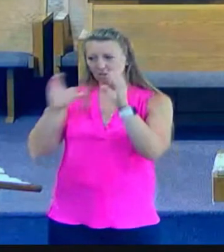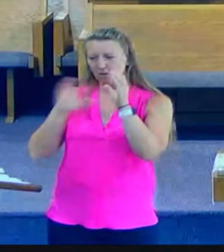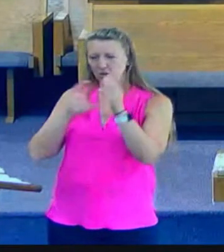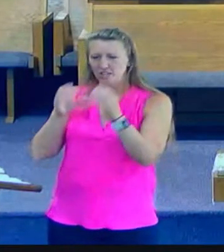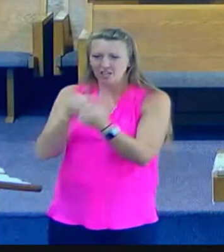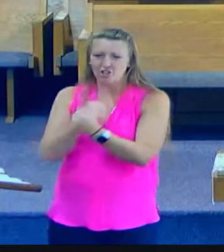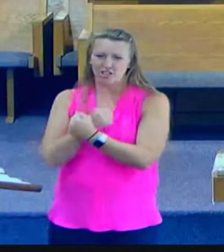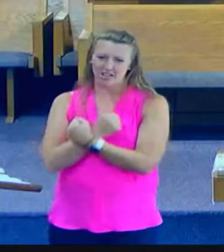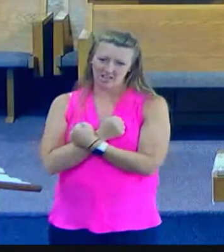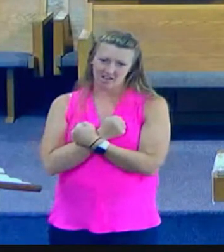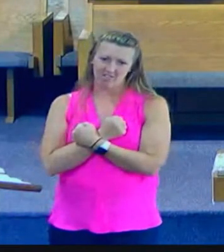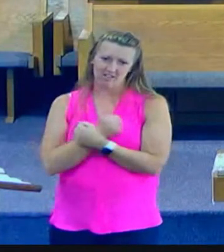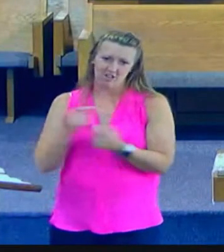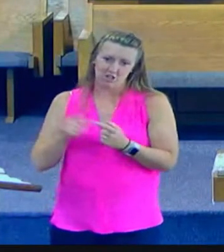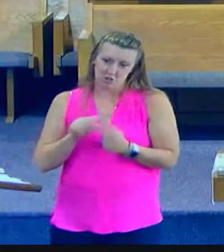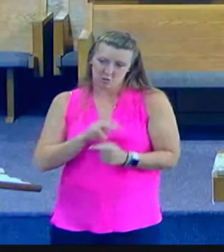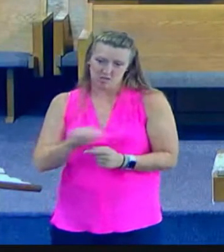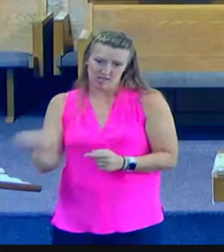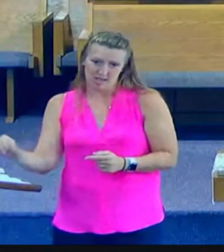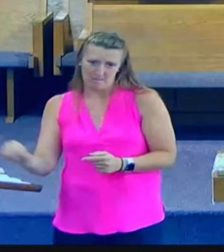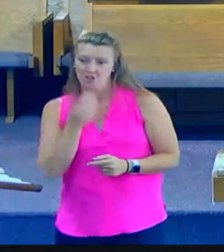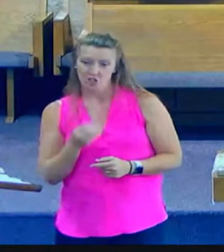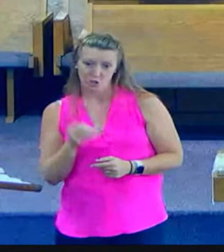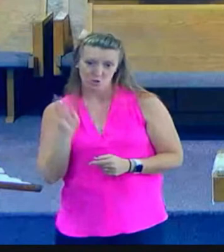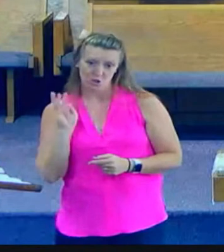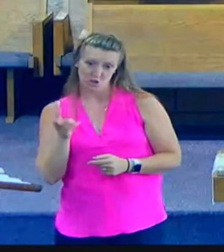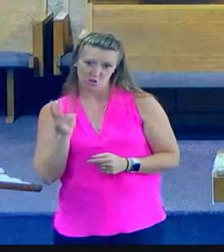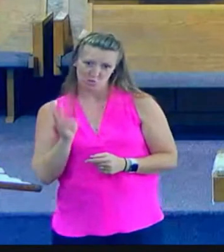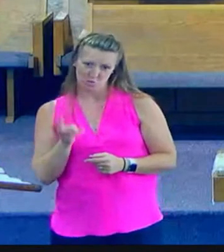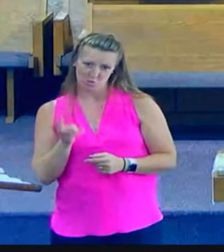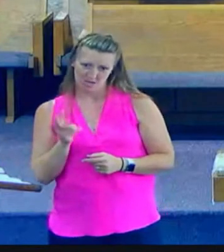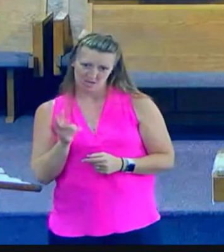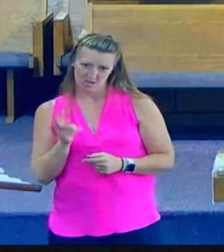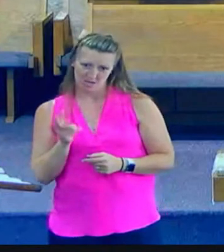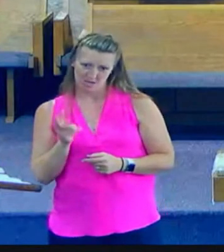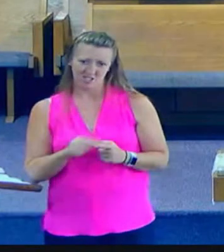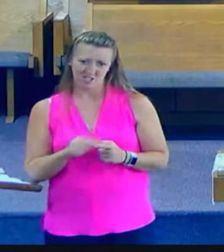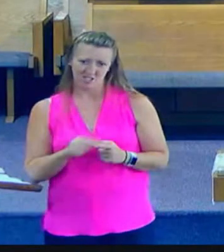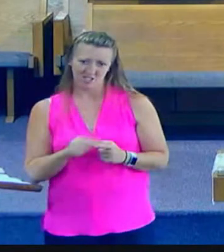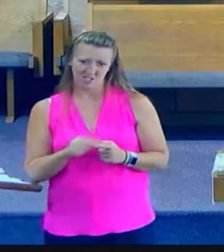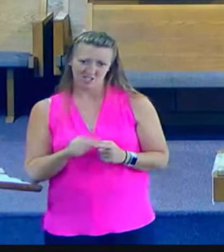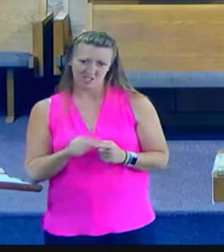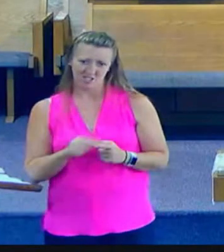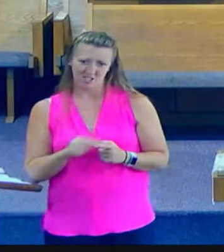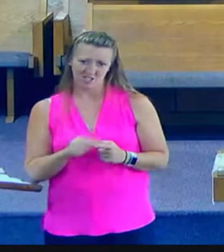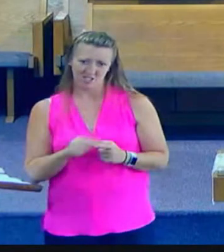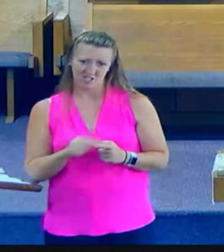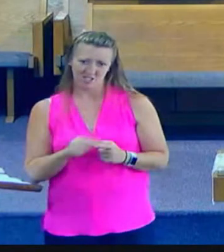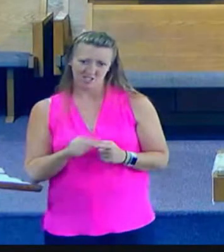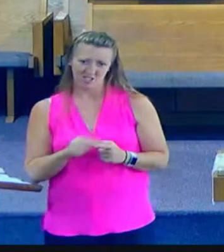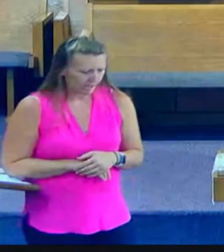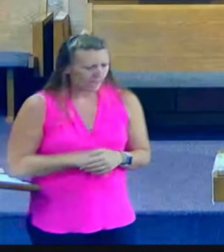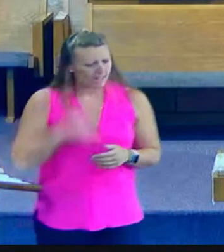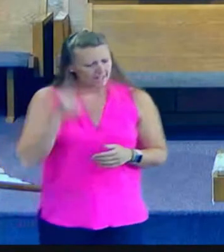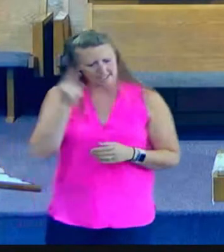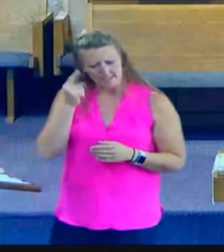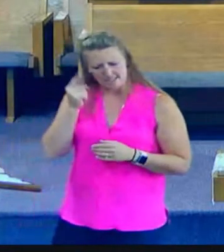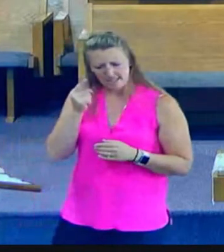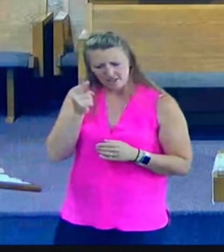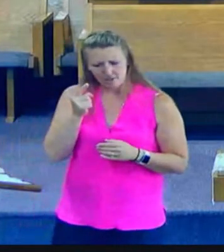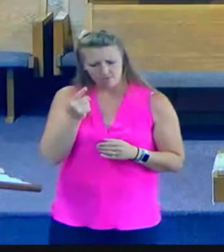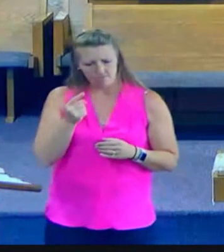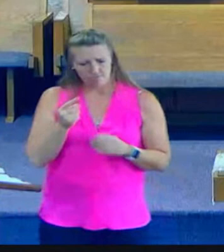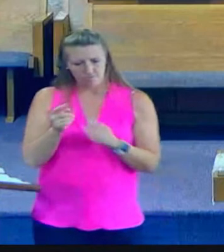on his deity here, but consider with me for the Son of Man, at his birth we beheld